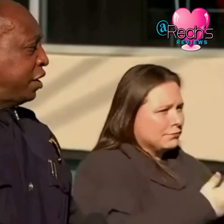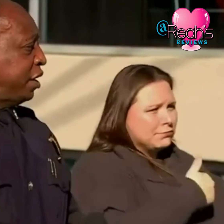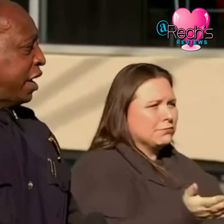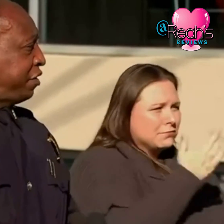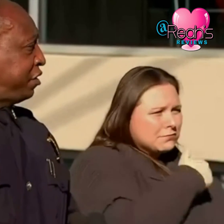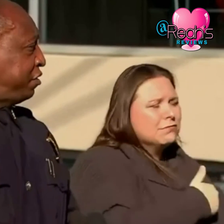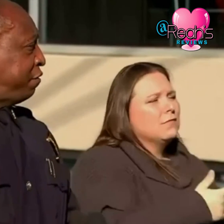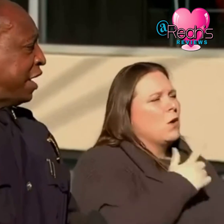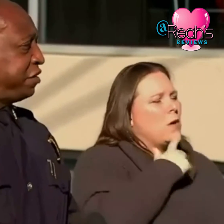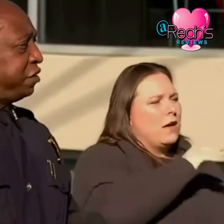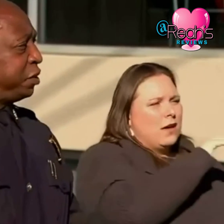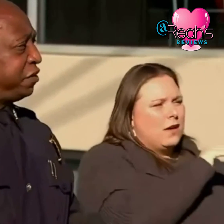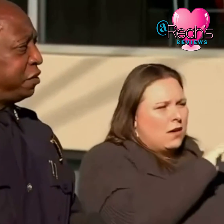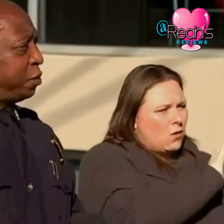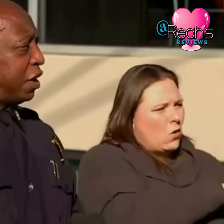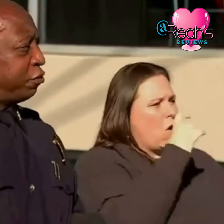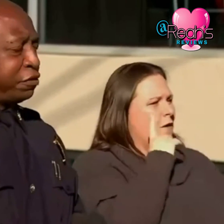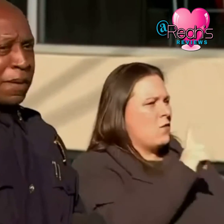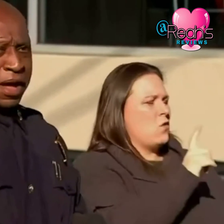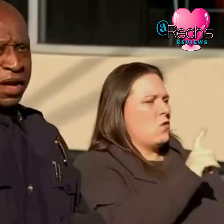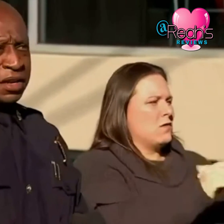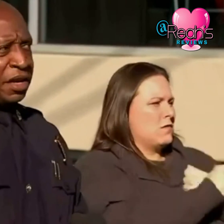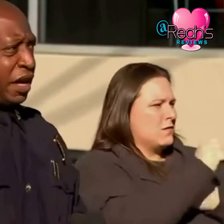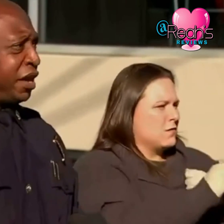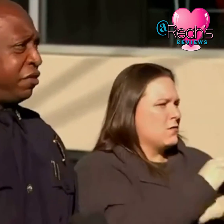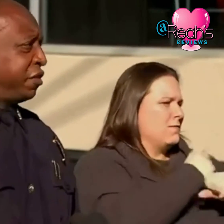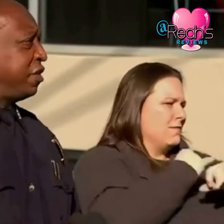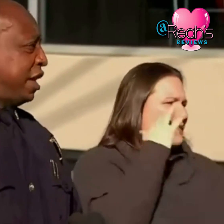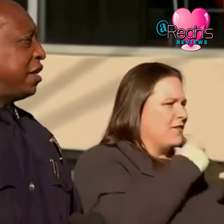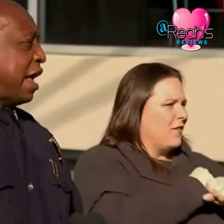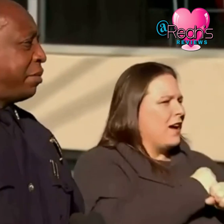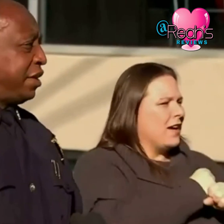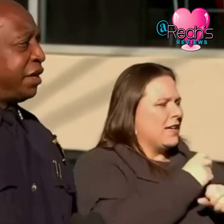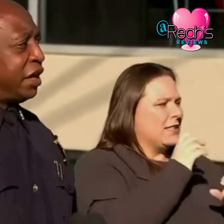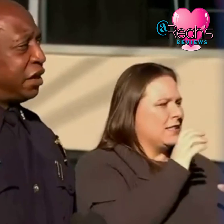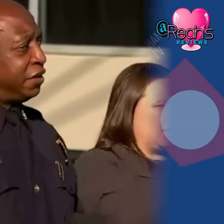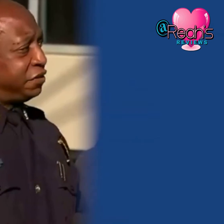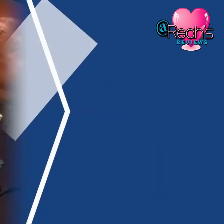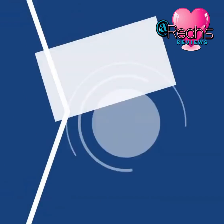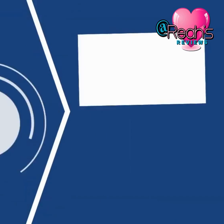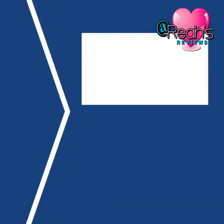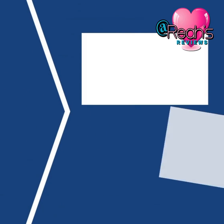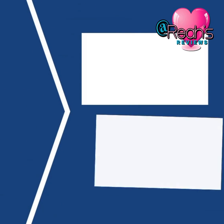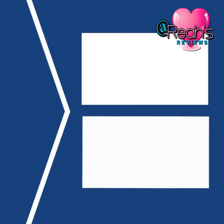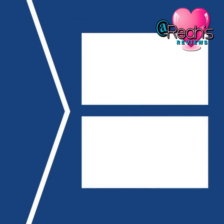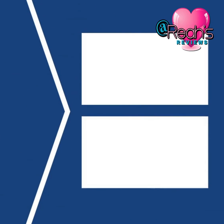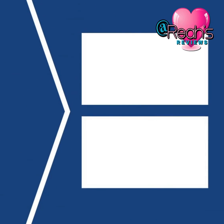for our hazardous device units to uh respond and adjust at that time and detonate it